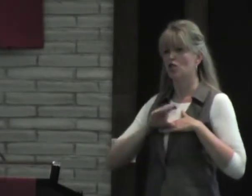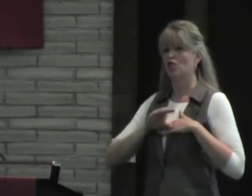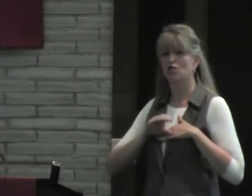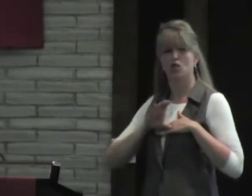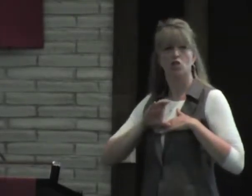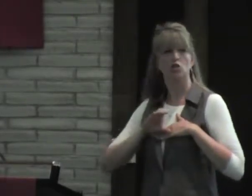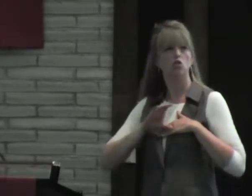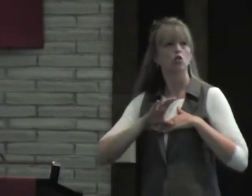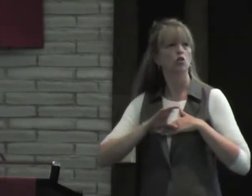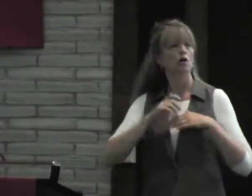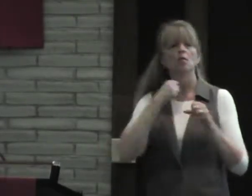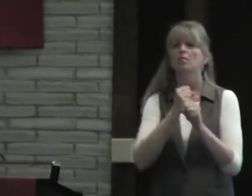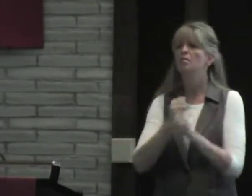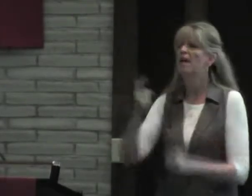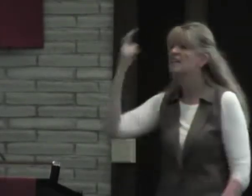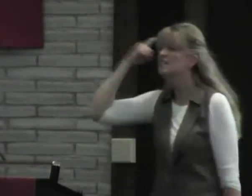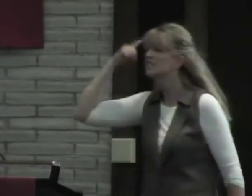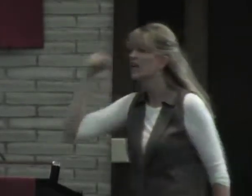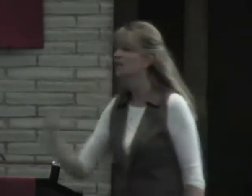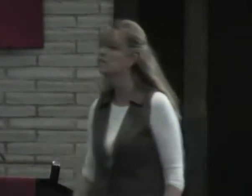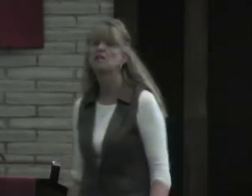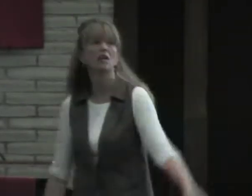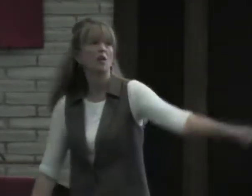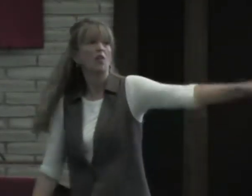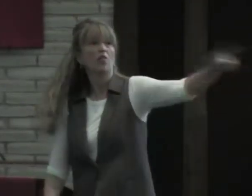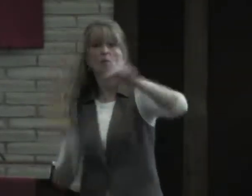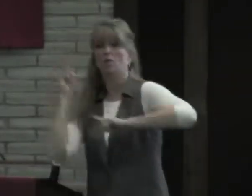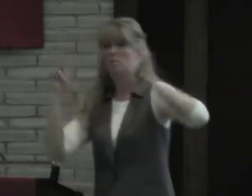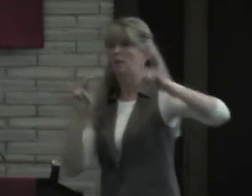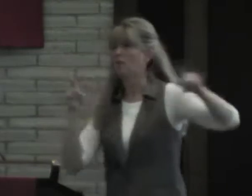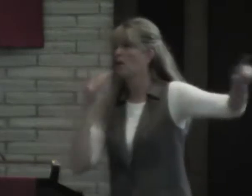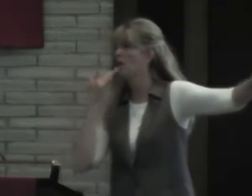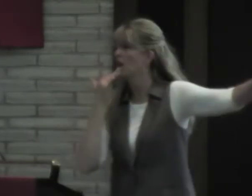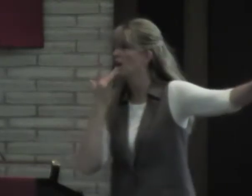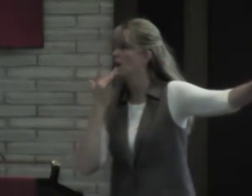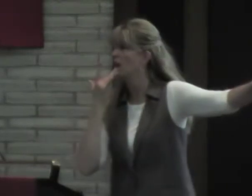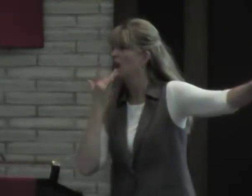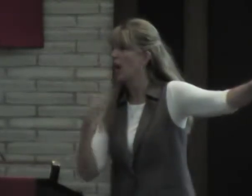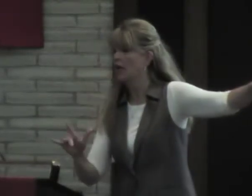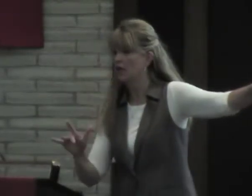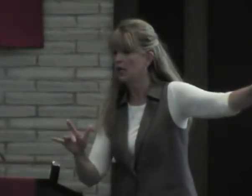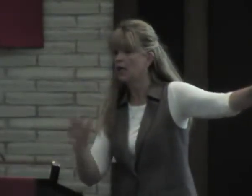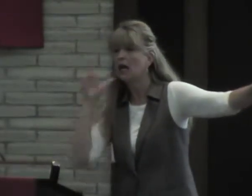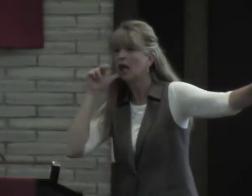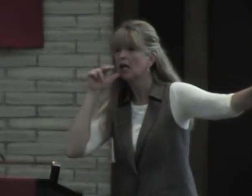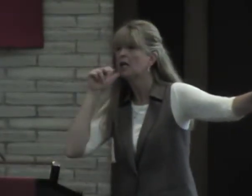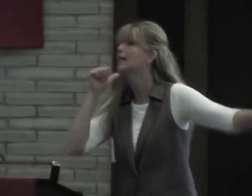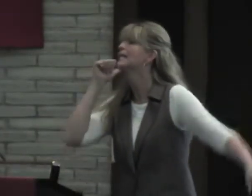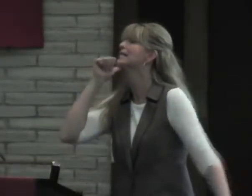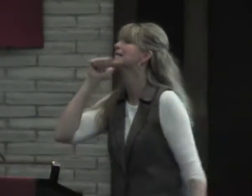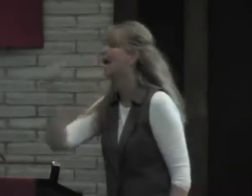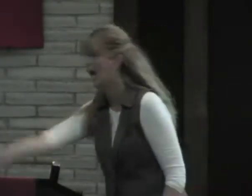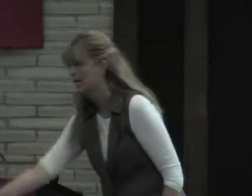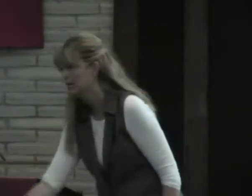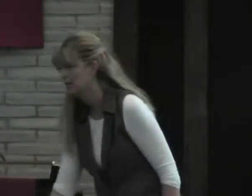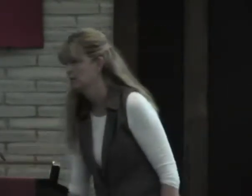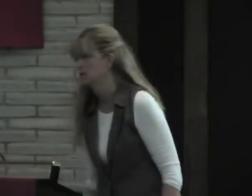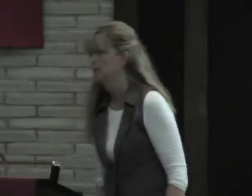and our battery starts to recharge. It makes sense. Those people are not